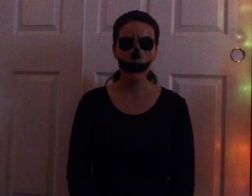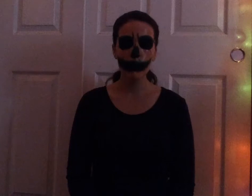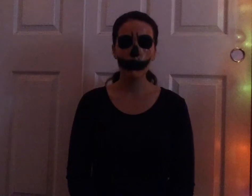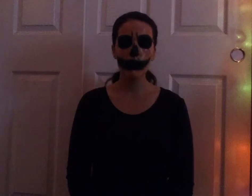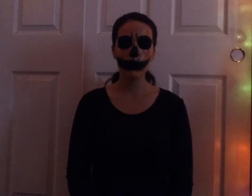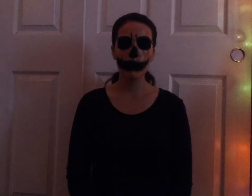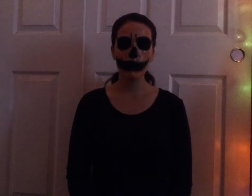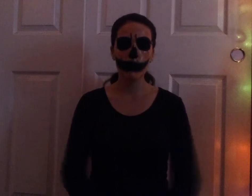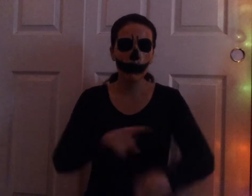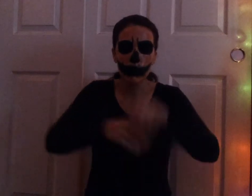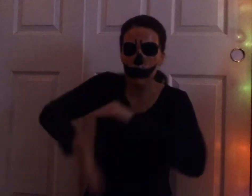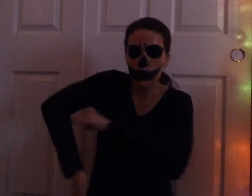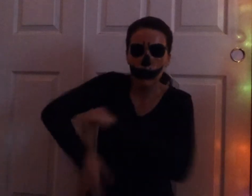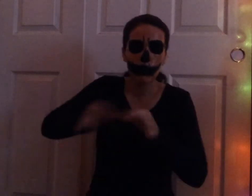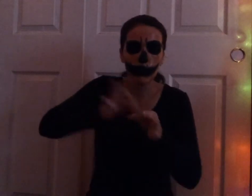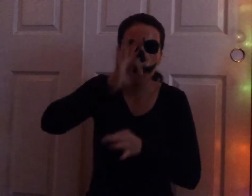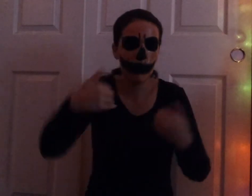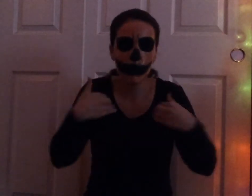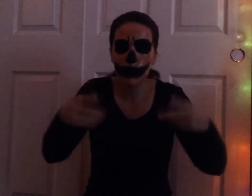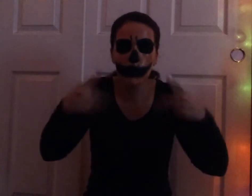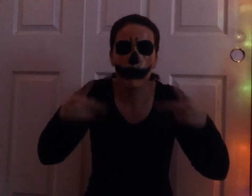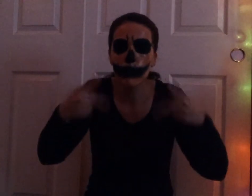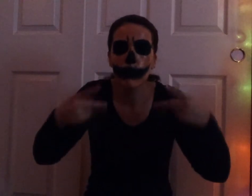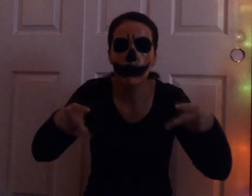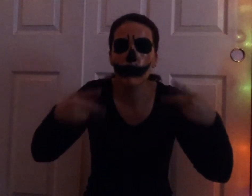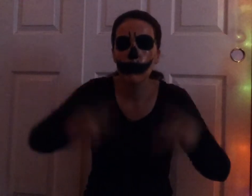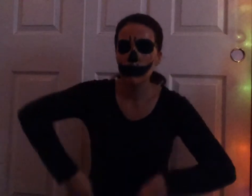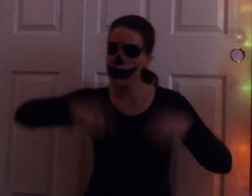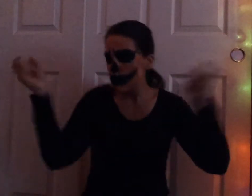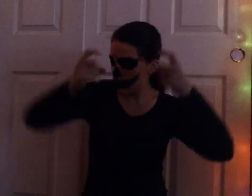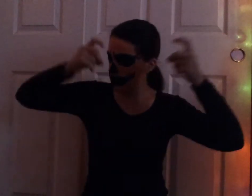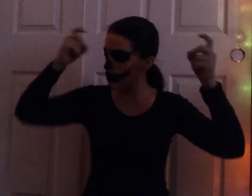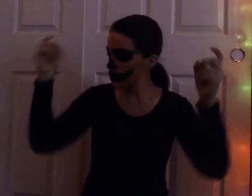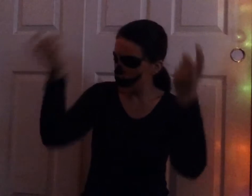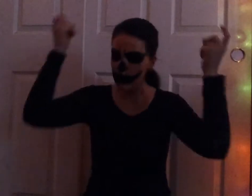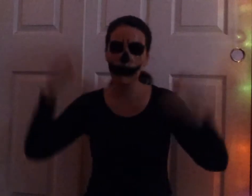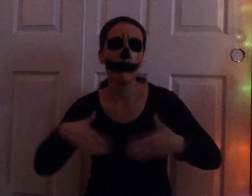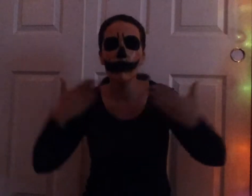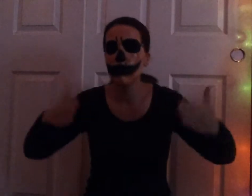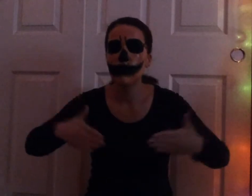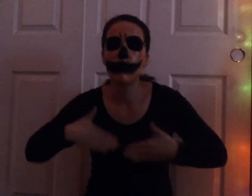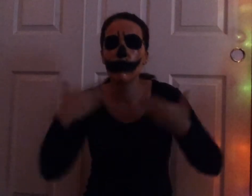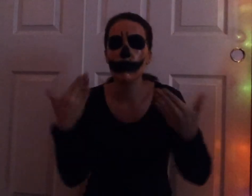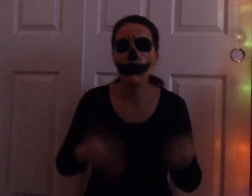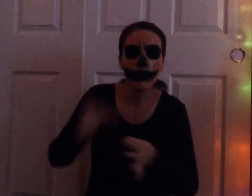A witness poops have a midnight jamboree, they'd break it up with fiendish glee.